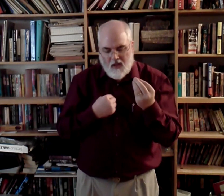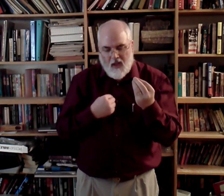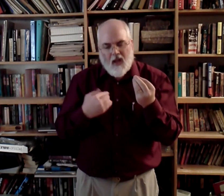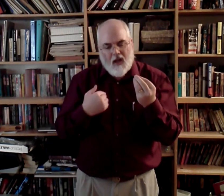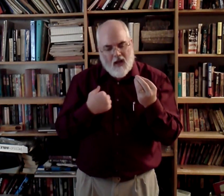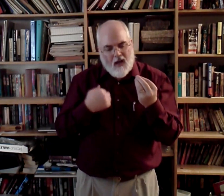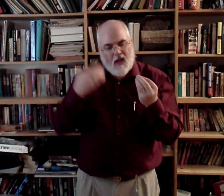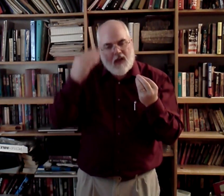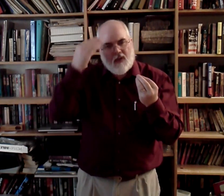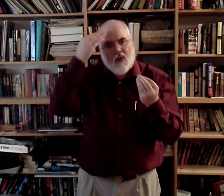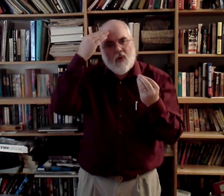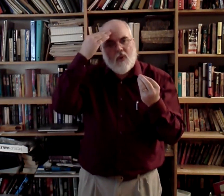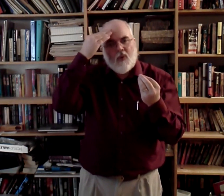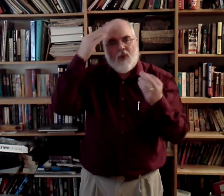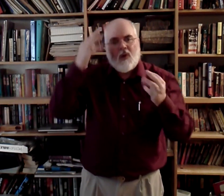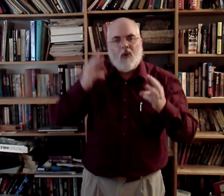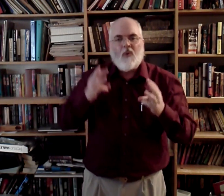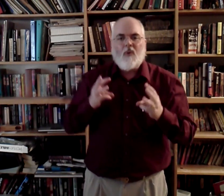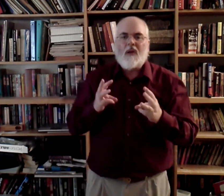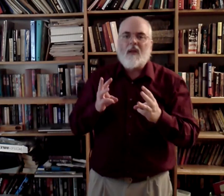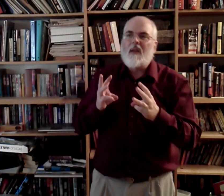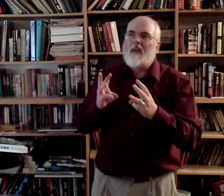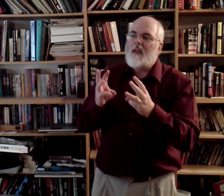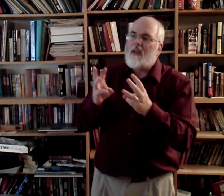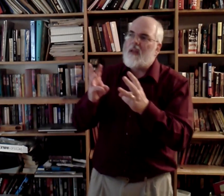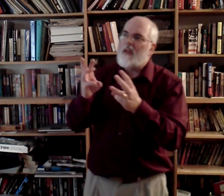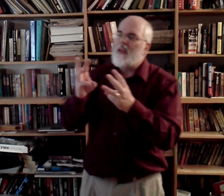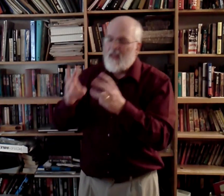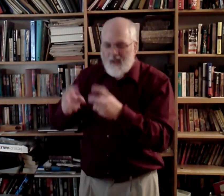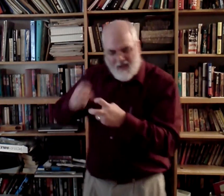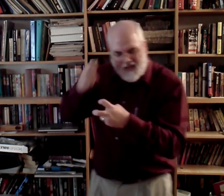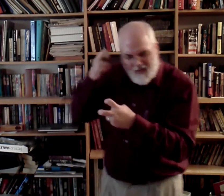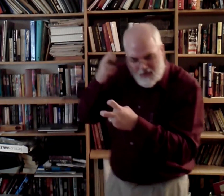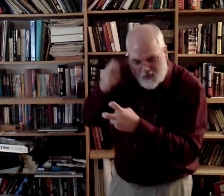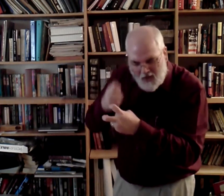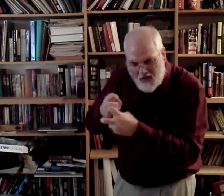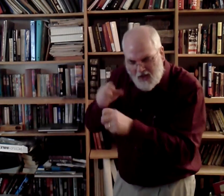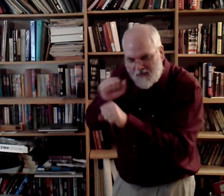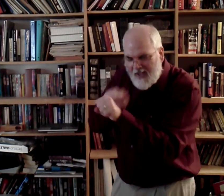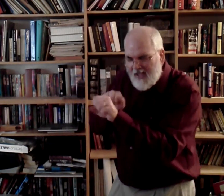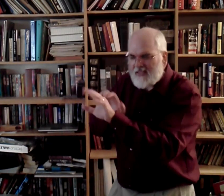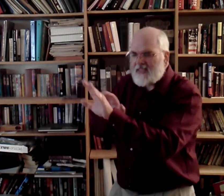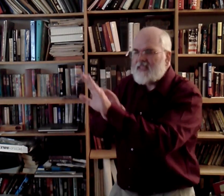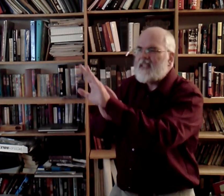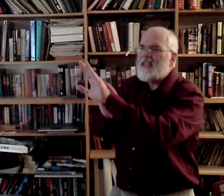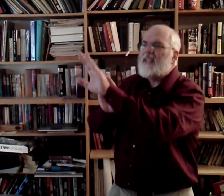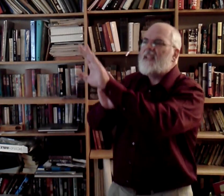I know the way is rough and steep,